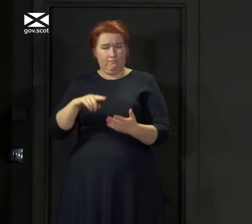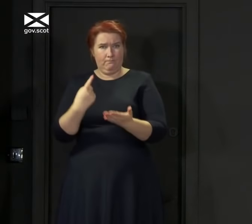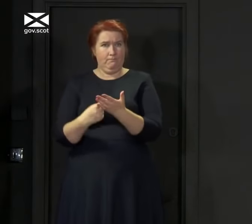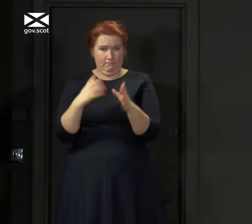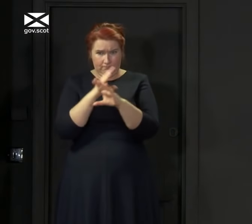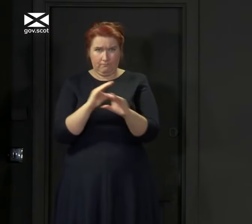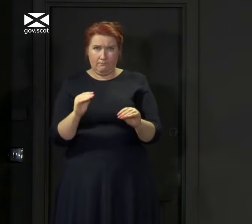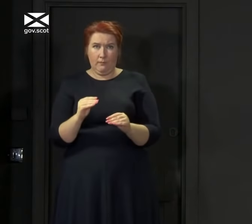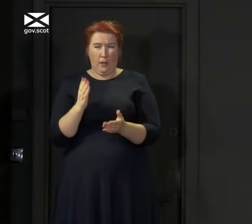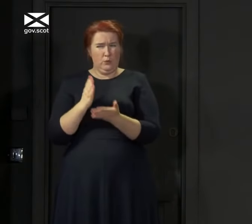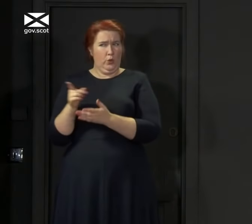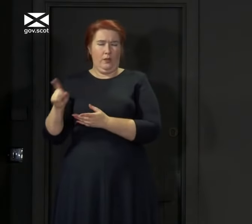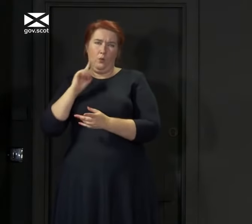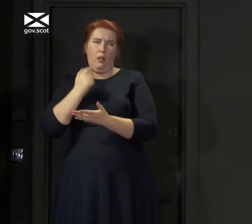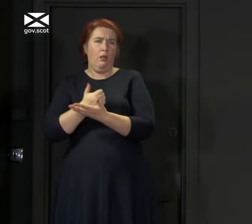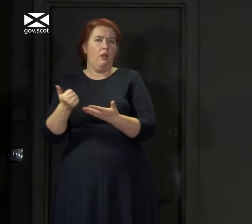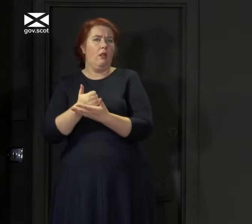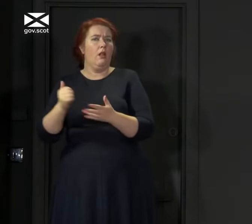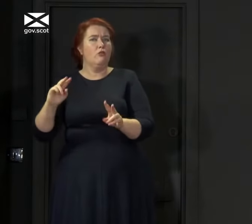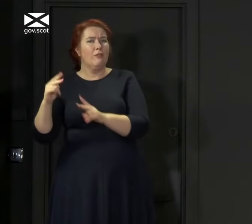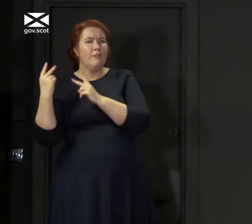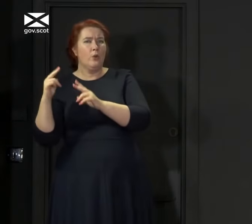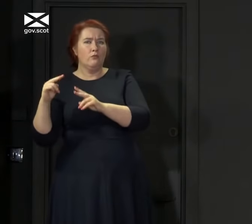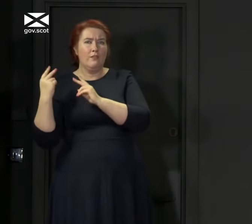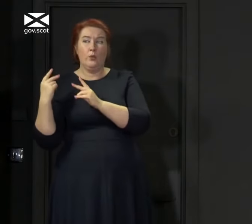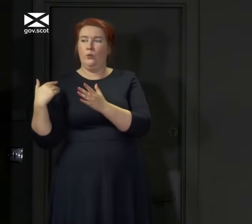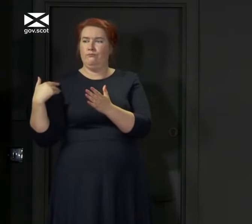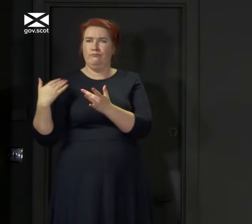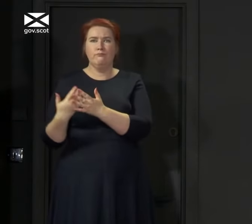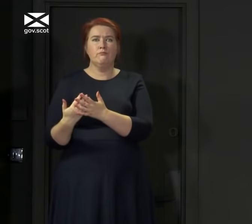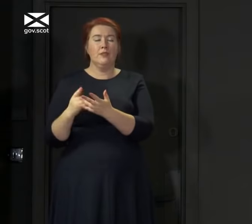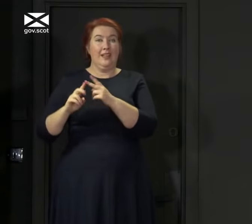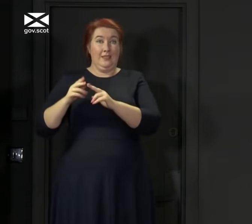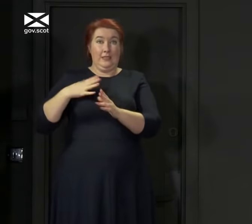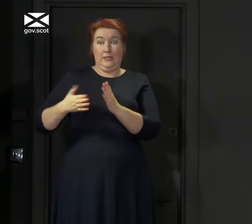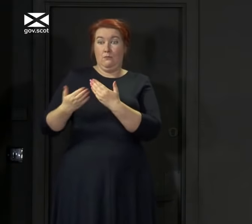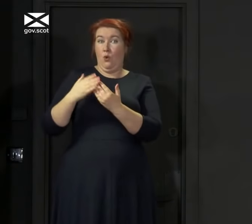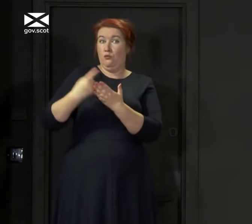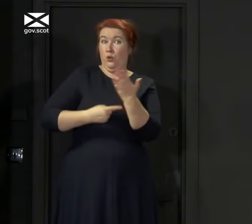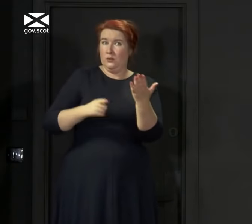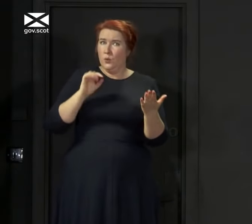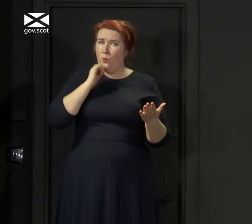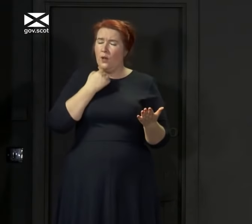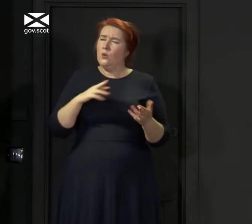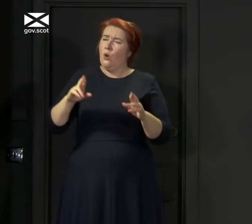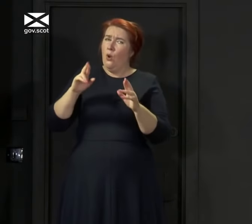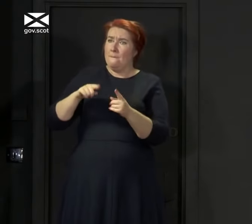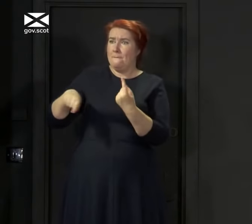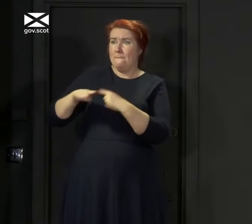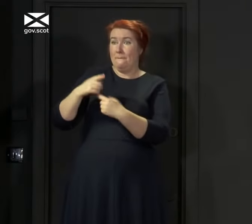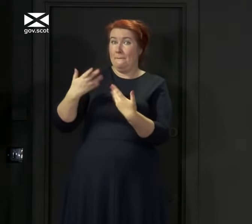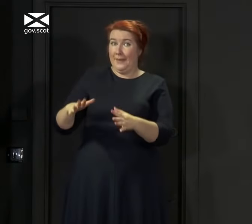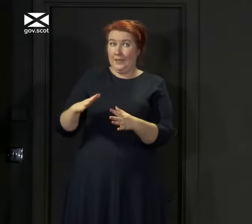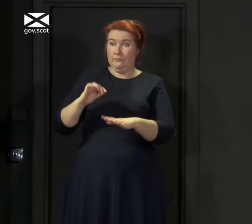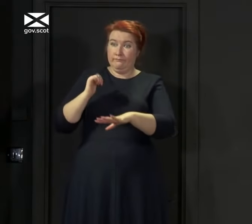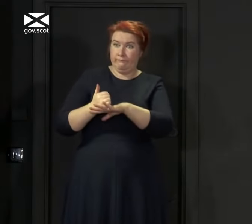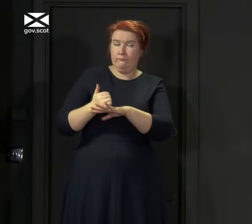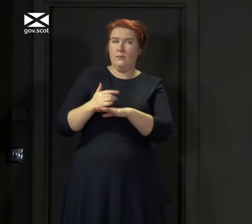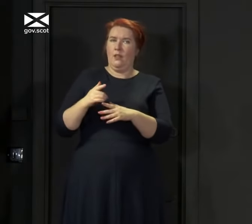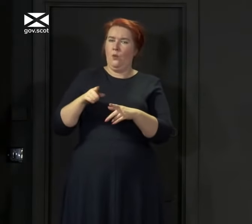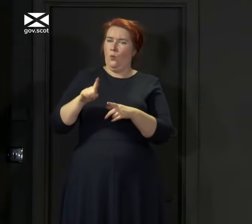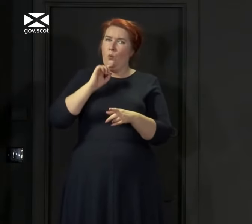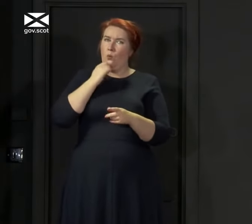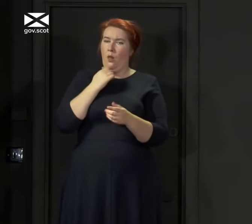they will be keeping that under review. And if they need to impose more restrictions, they will do that. So hopefully what they have done will get that under